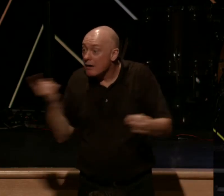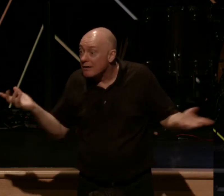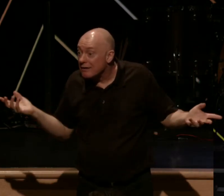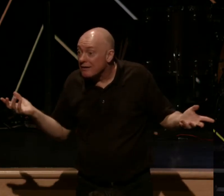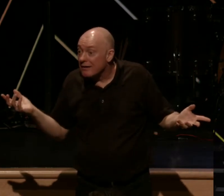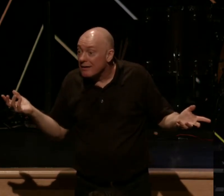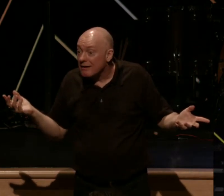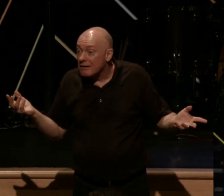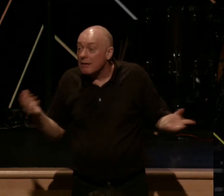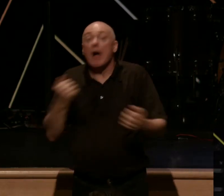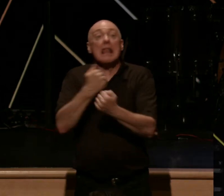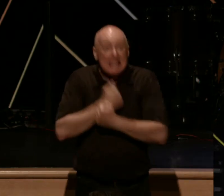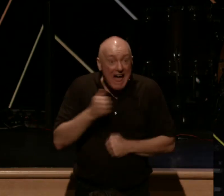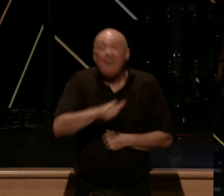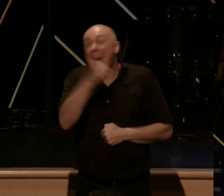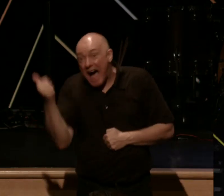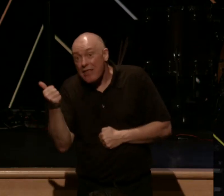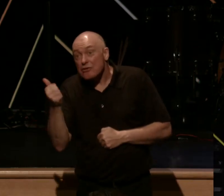Just love others the way that Jesus has loved you.